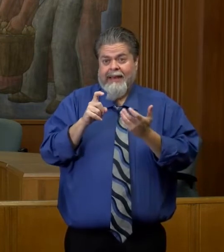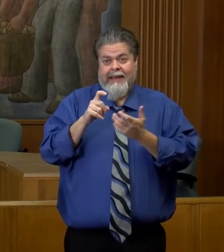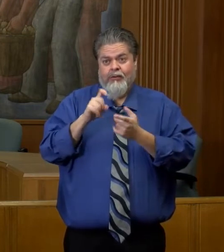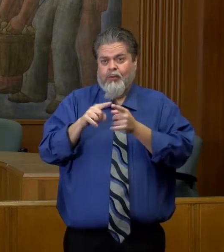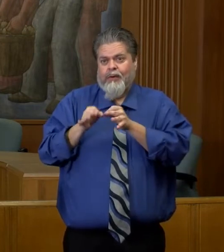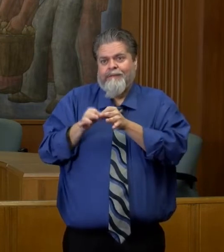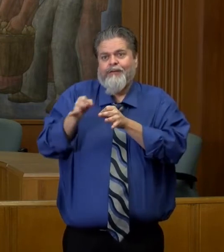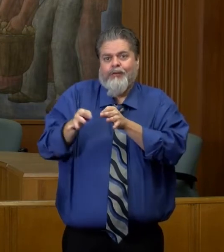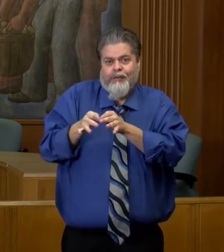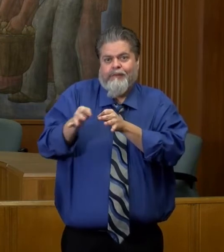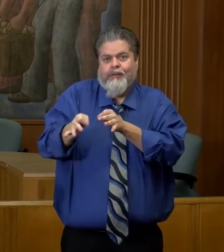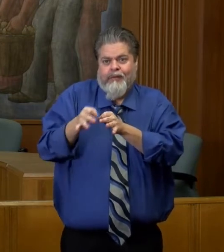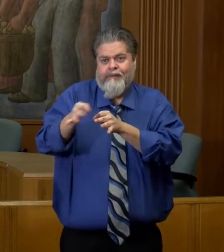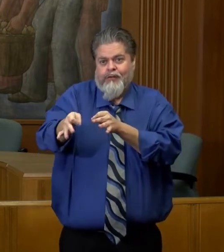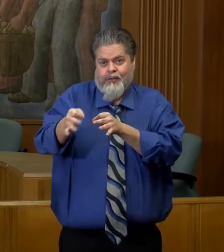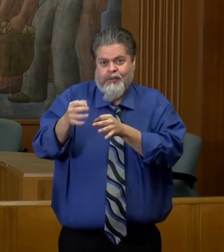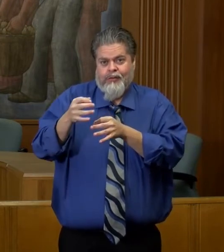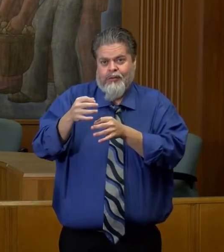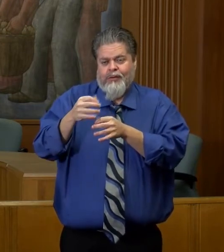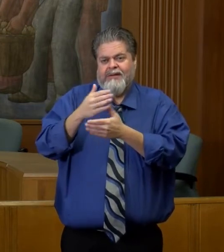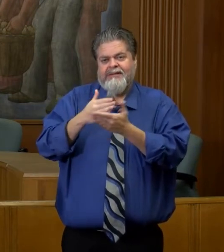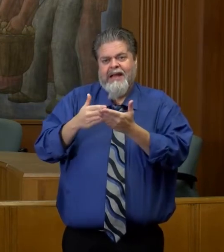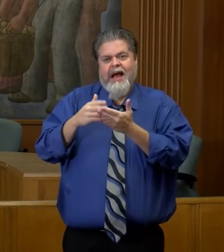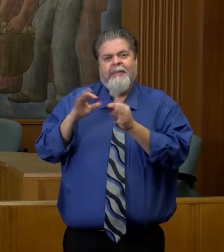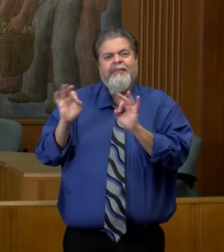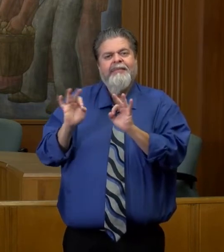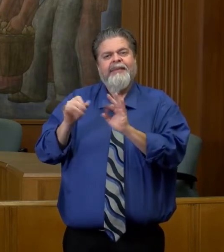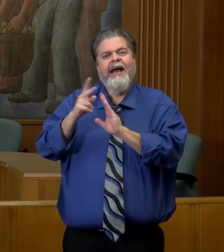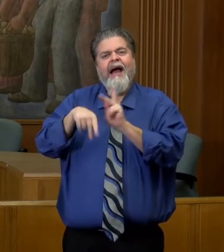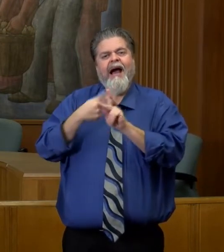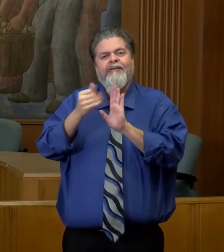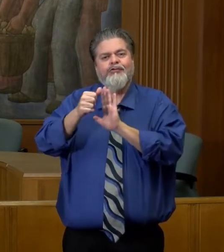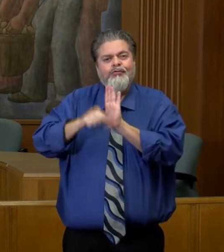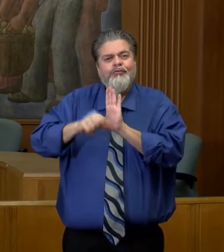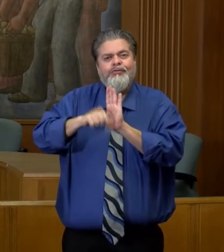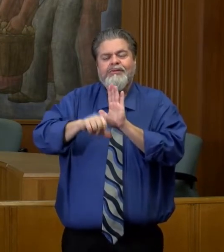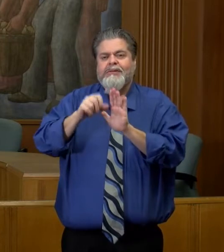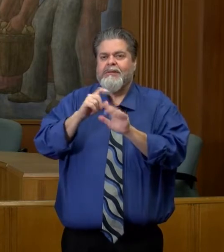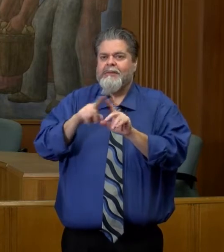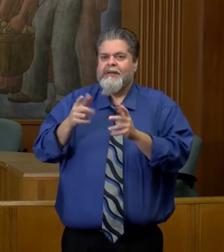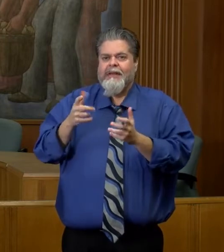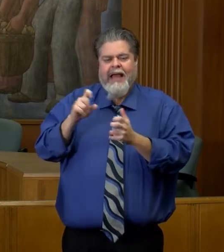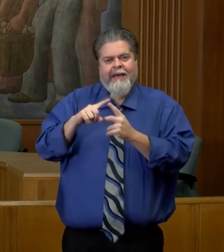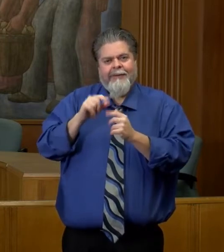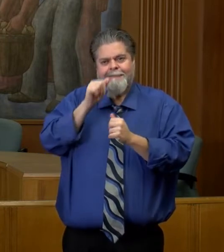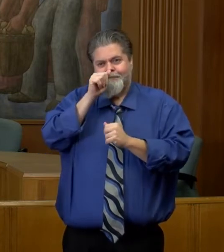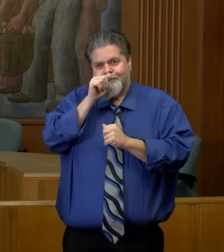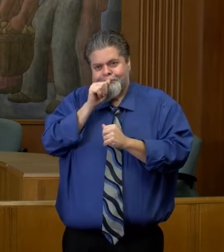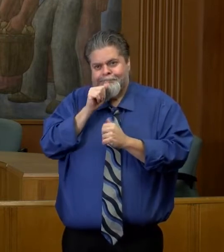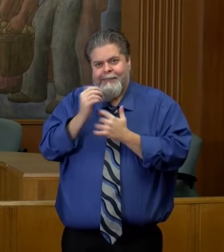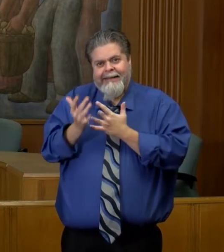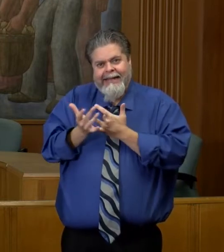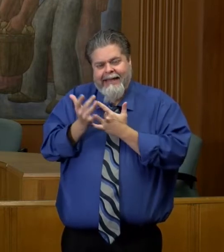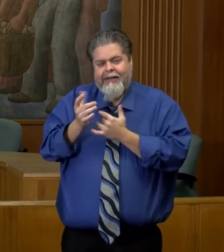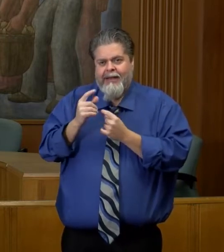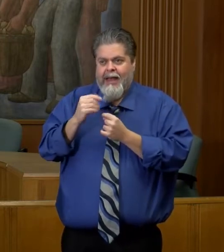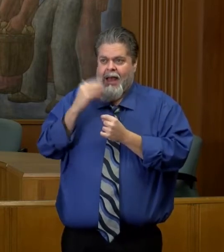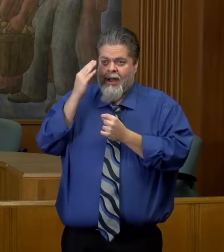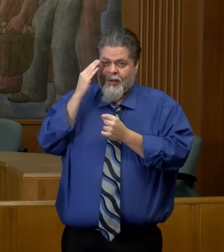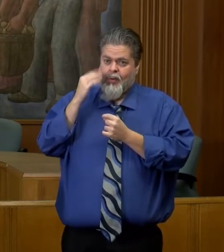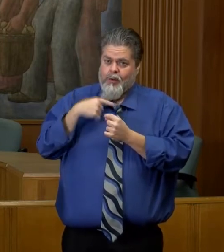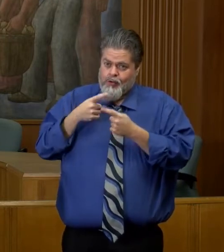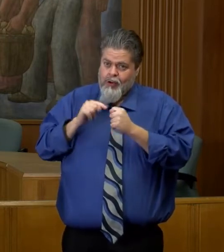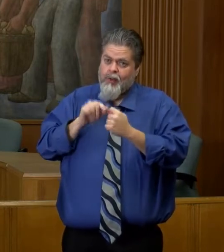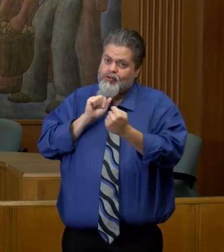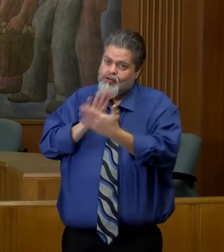earlier in the year and now are being addressed and may take a little more complexity in their care to get that addressed at